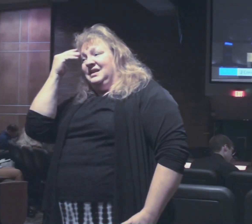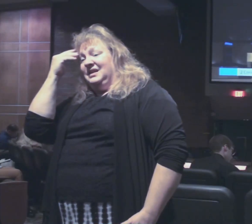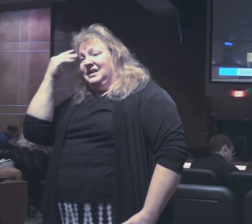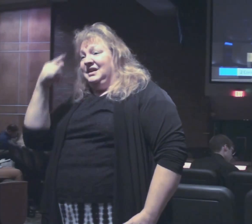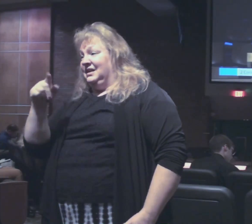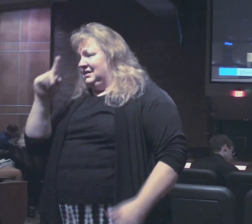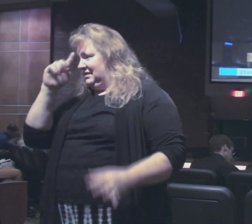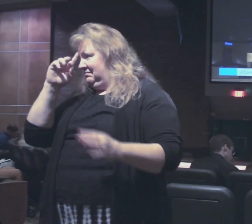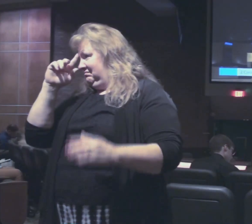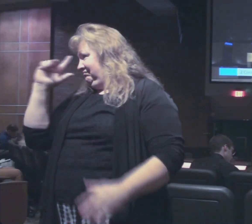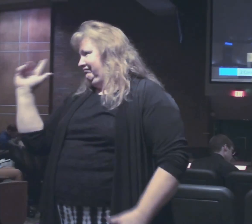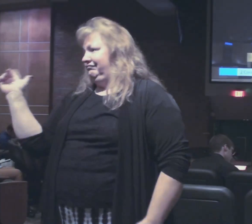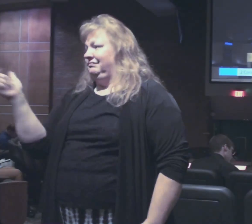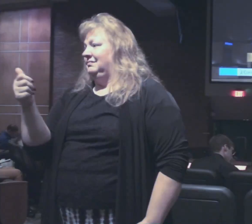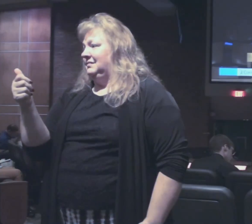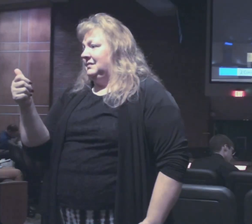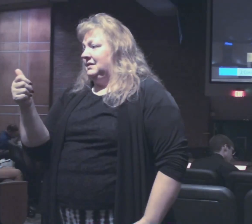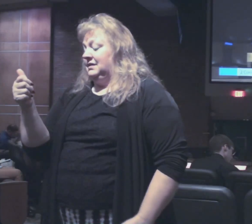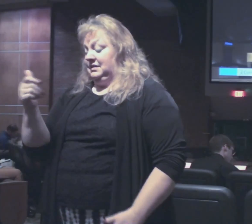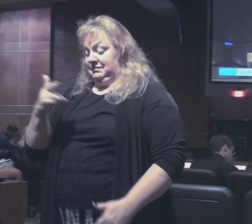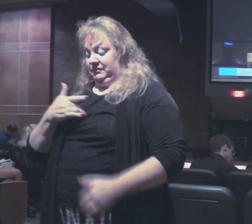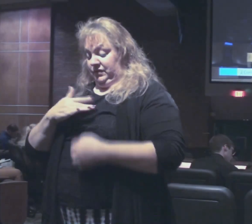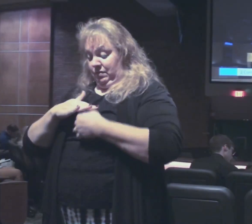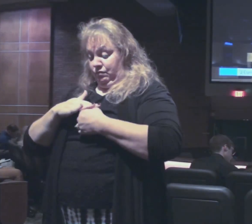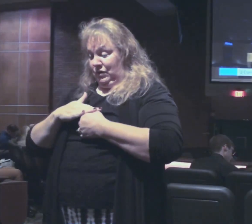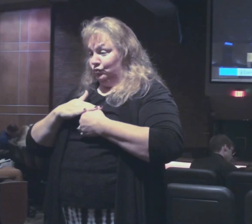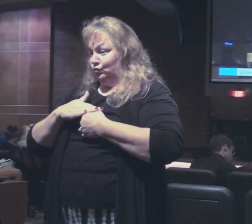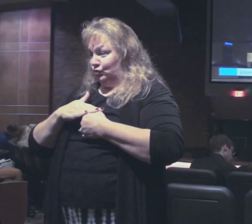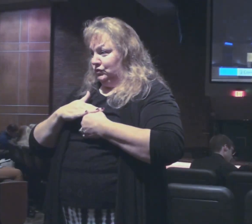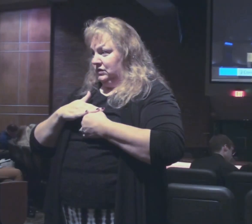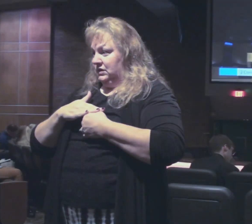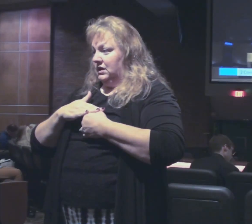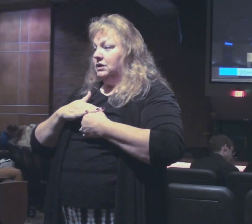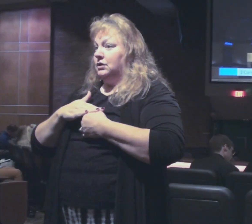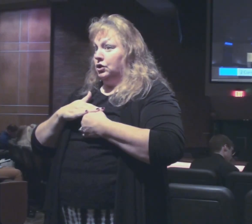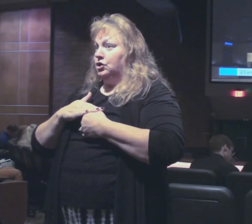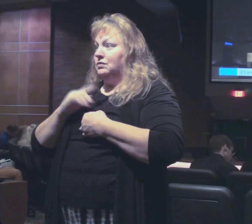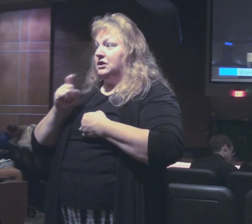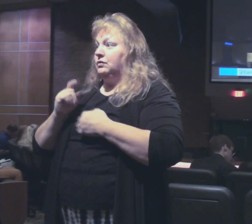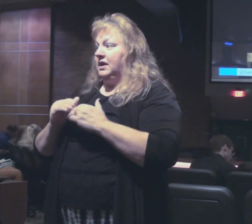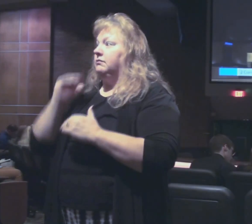make the decision but the pressure is there it ought to be liberal